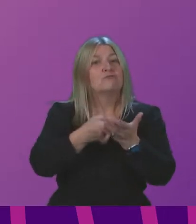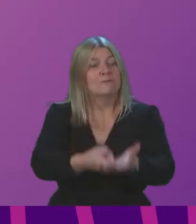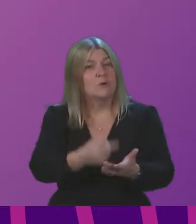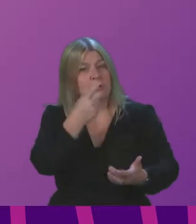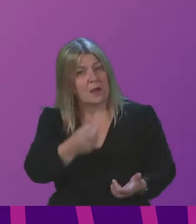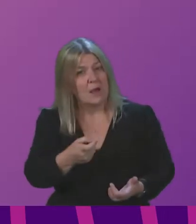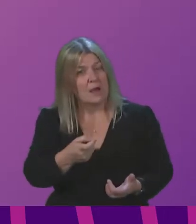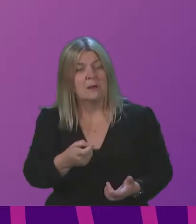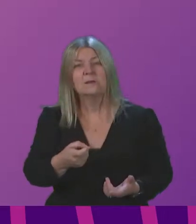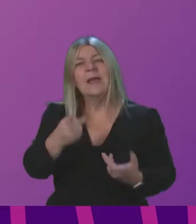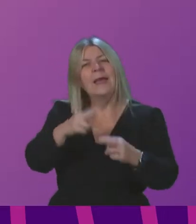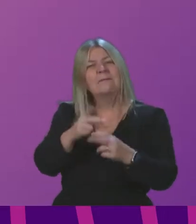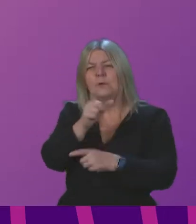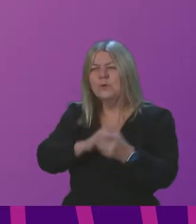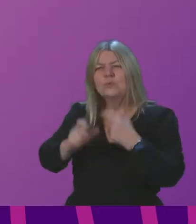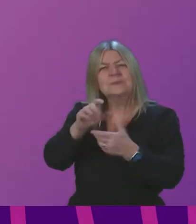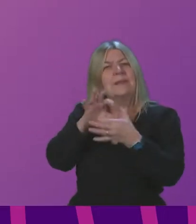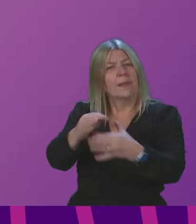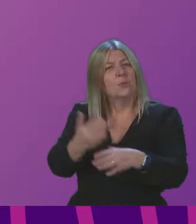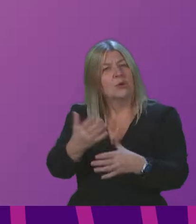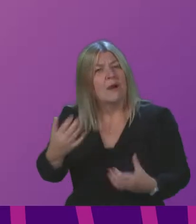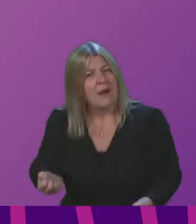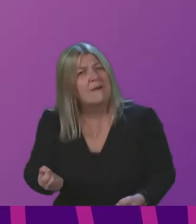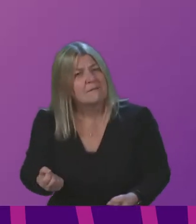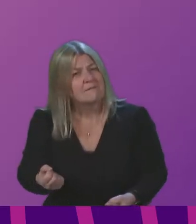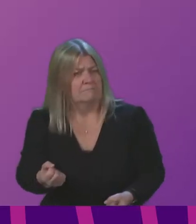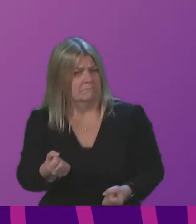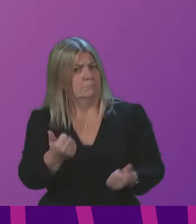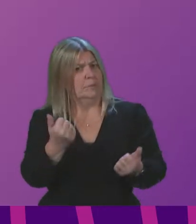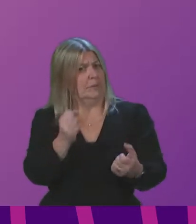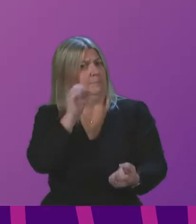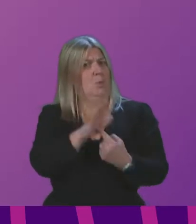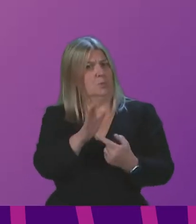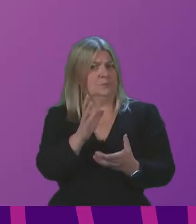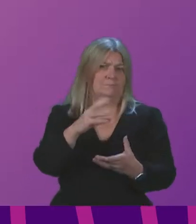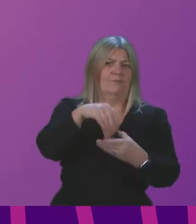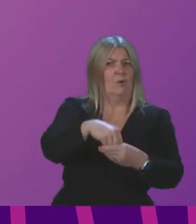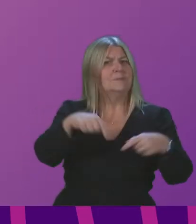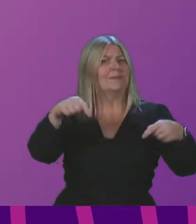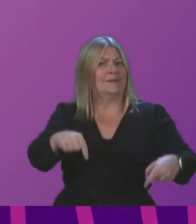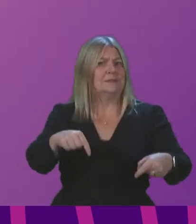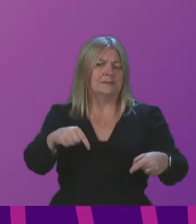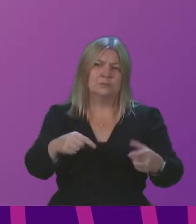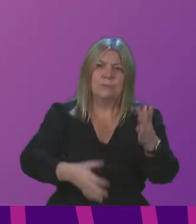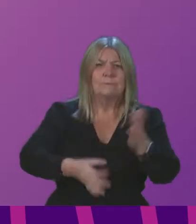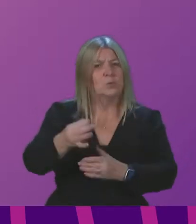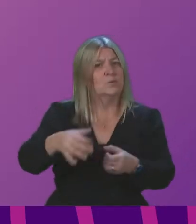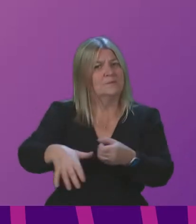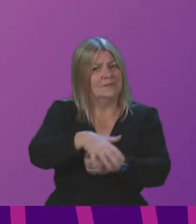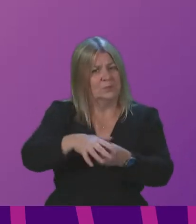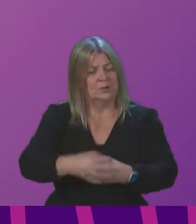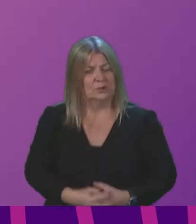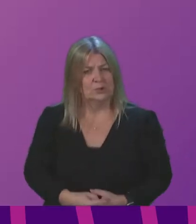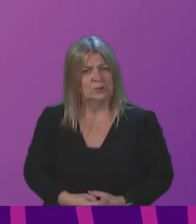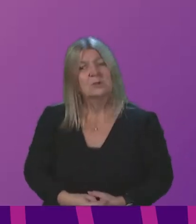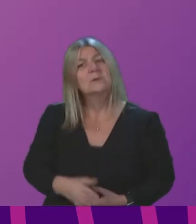play an important part in this. To conclude, presiding officer, while we deal with the ongoing impact of the pandemic it is never too early to set